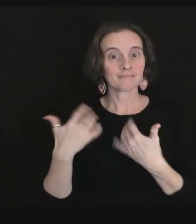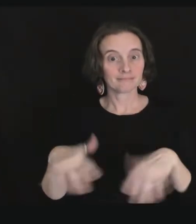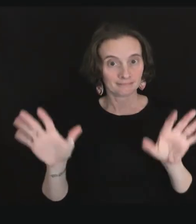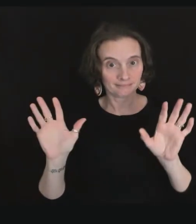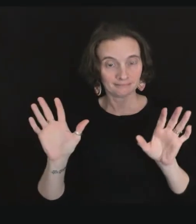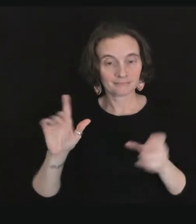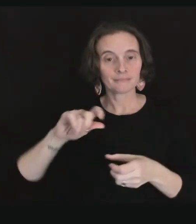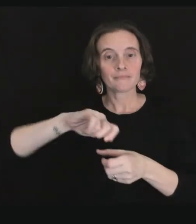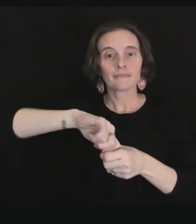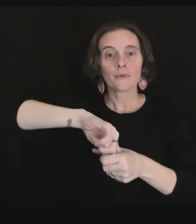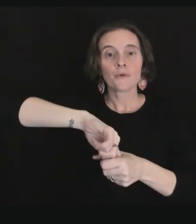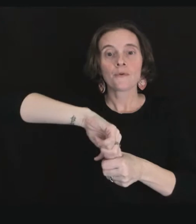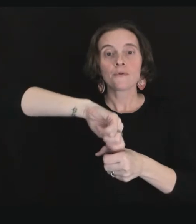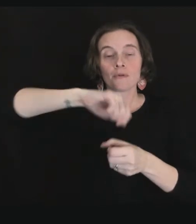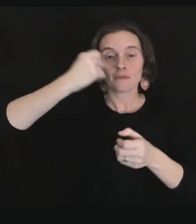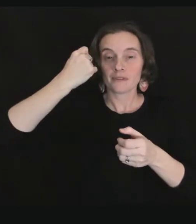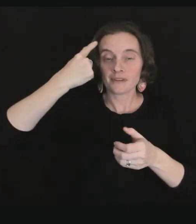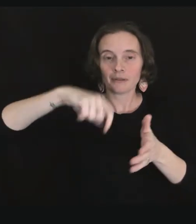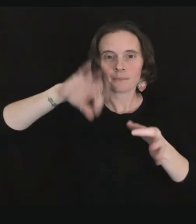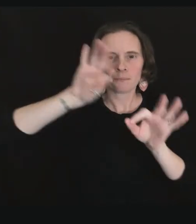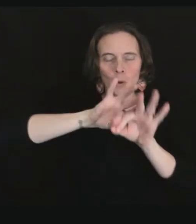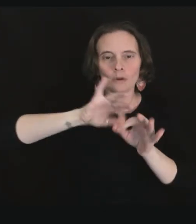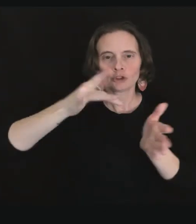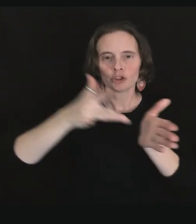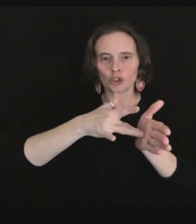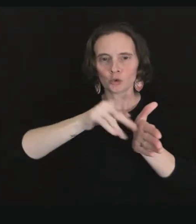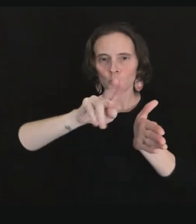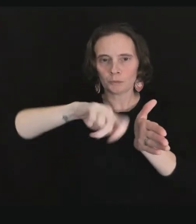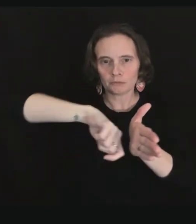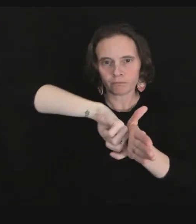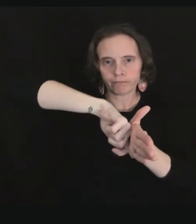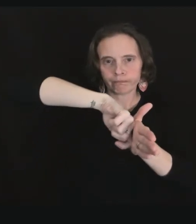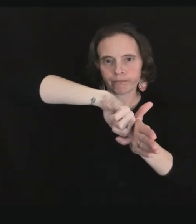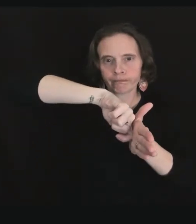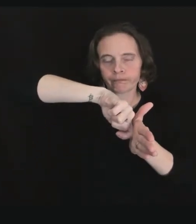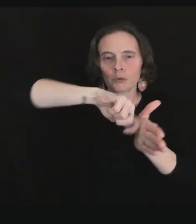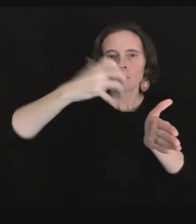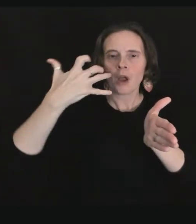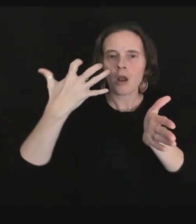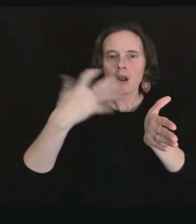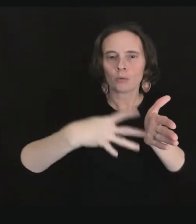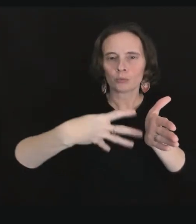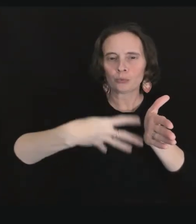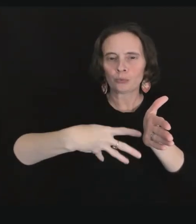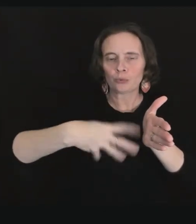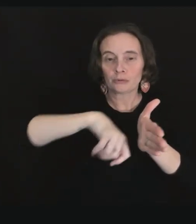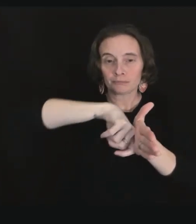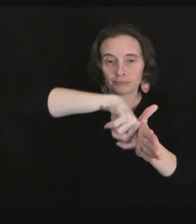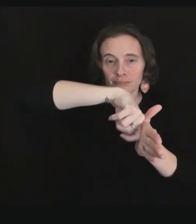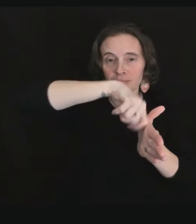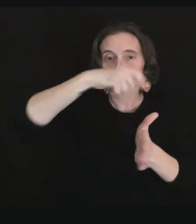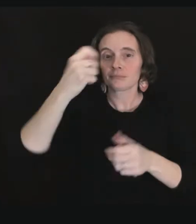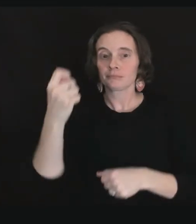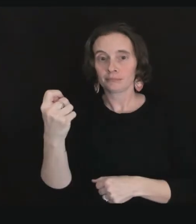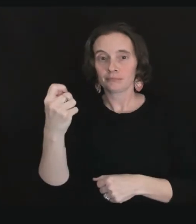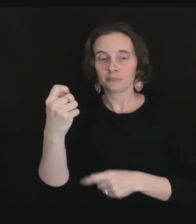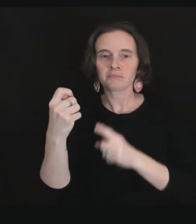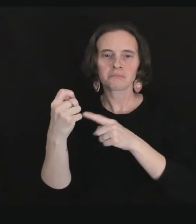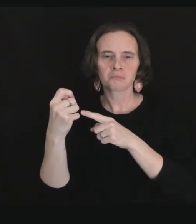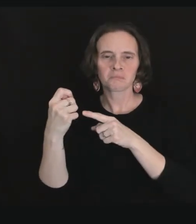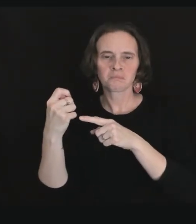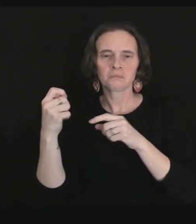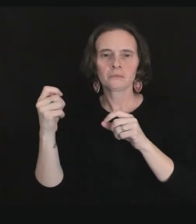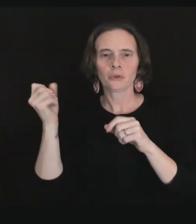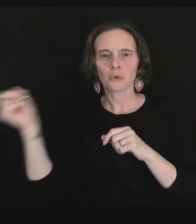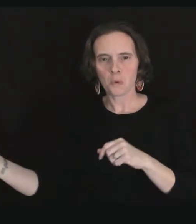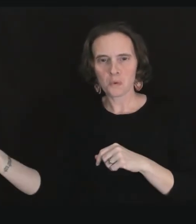Remove the swab from the tube by rubbing it against the inside wall of the tube, squeezing out as much of the liquid as you